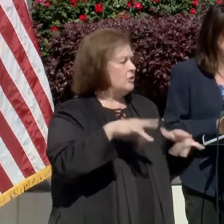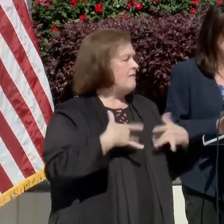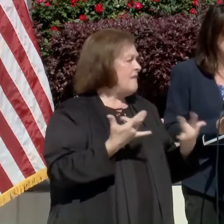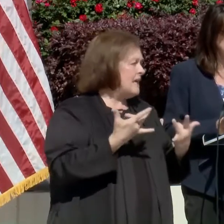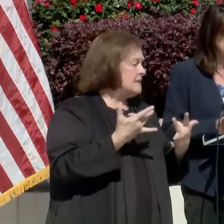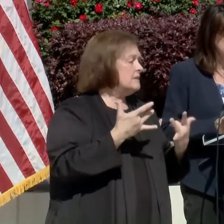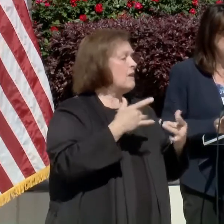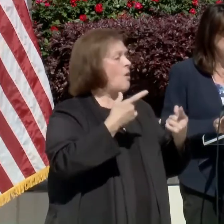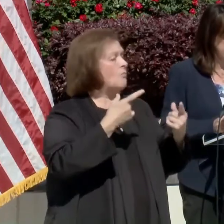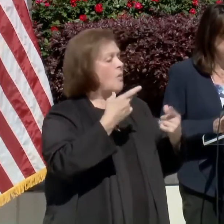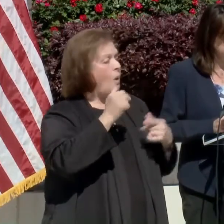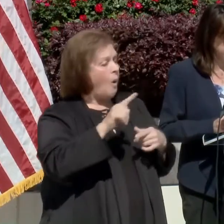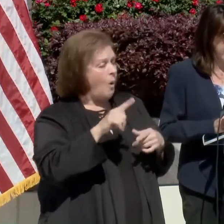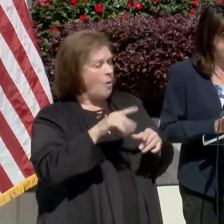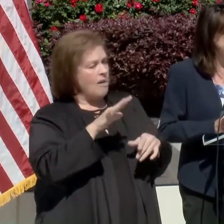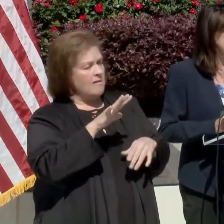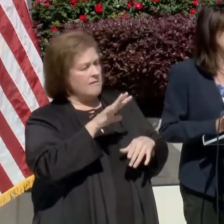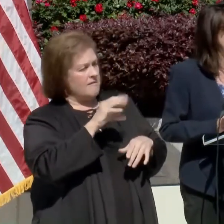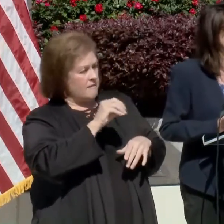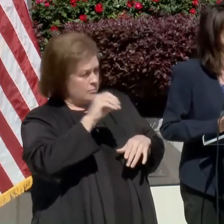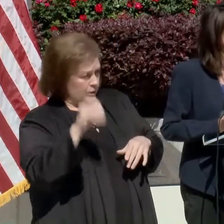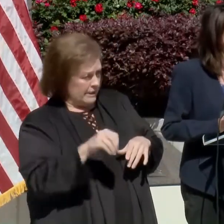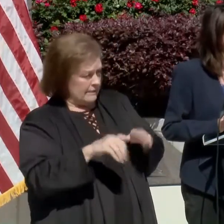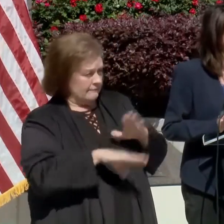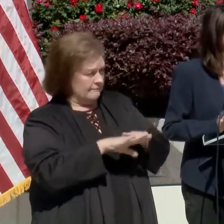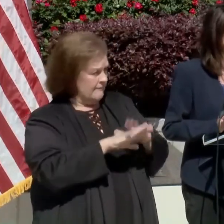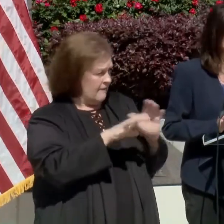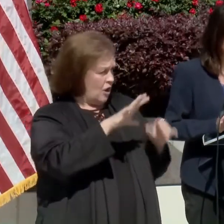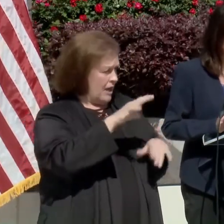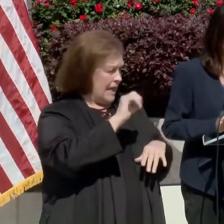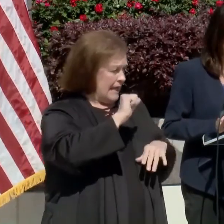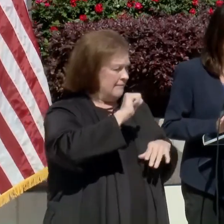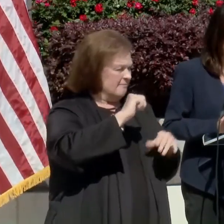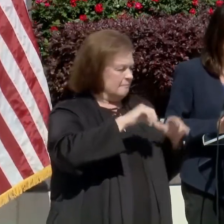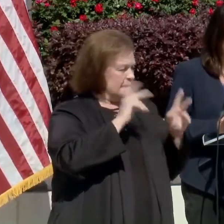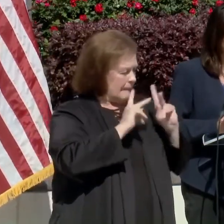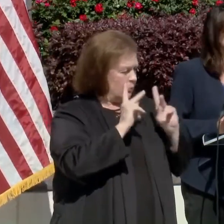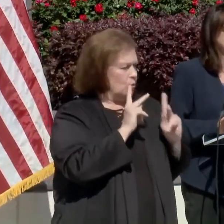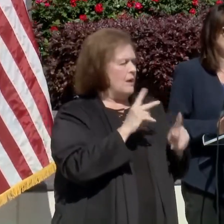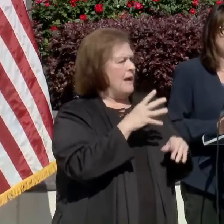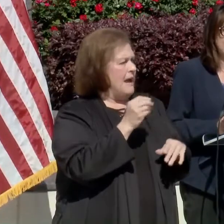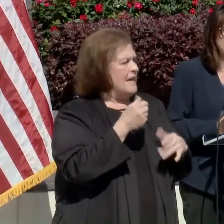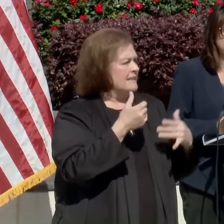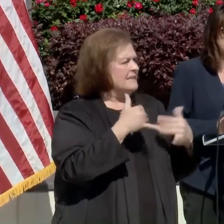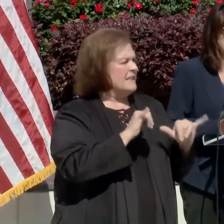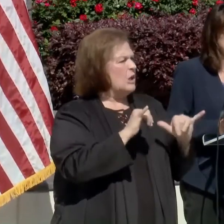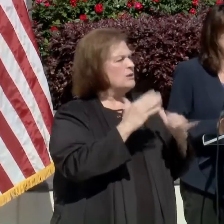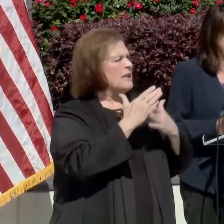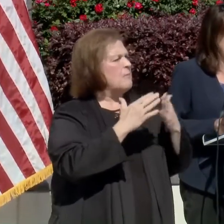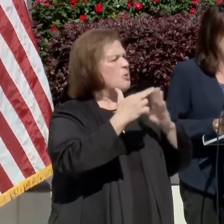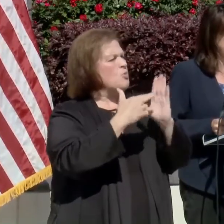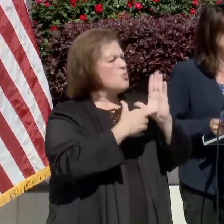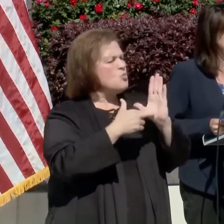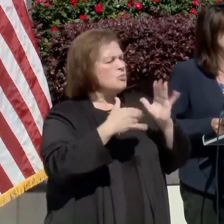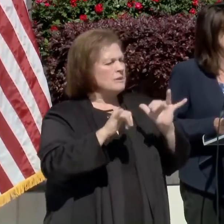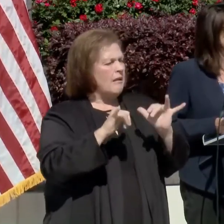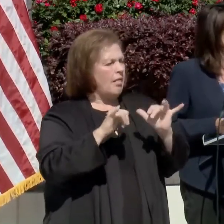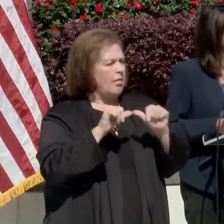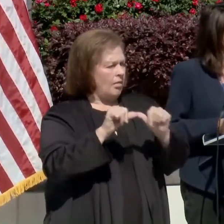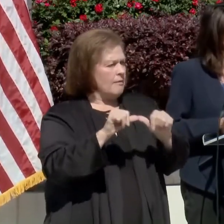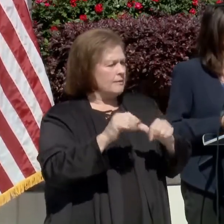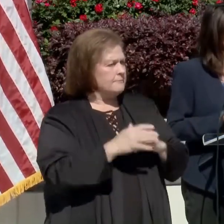at 50% with a 500 cap and of course, a statewide mass mandate, uh, and still in place. So, um,